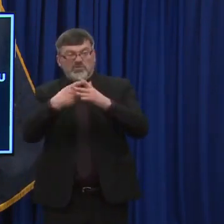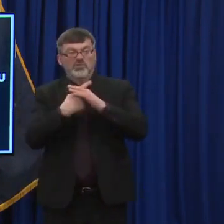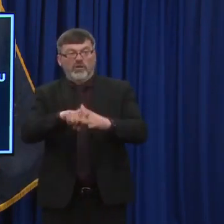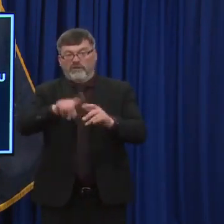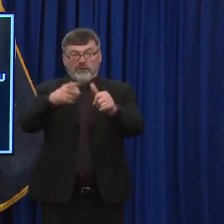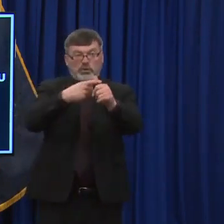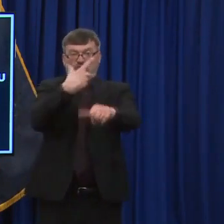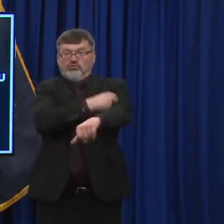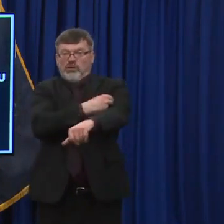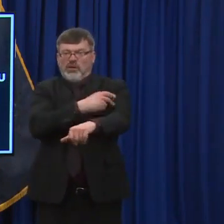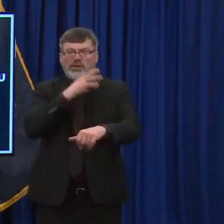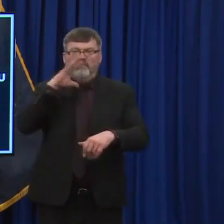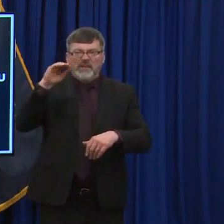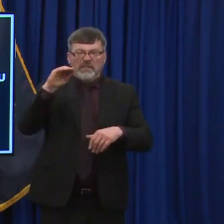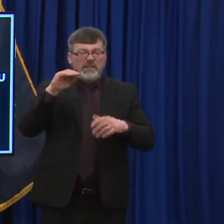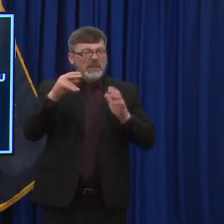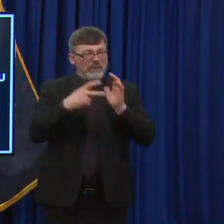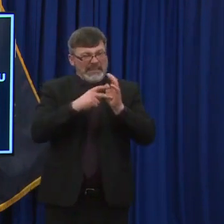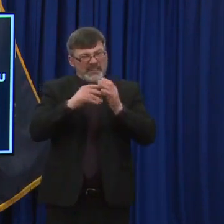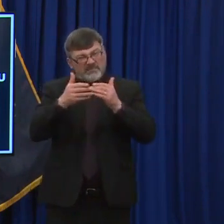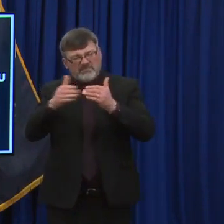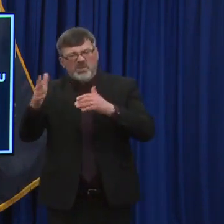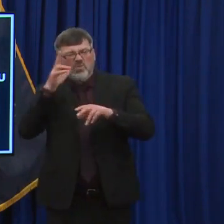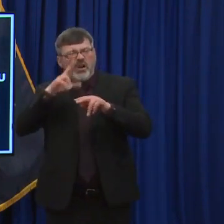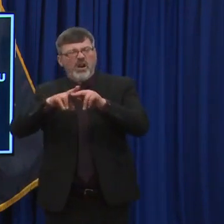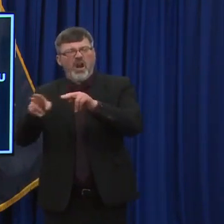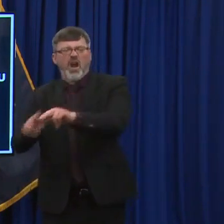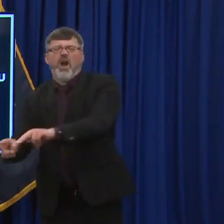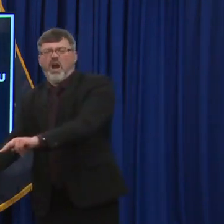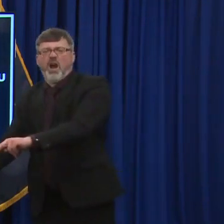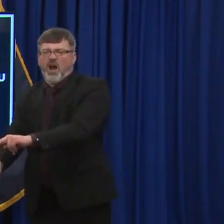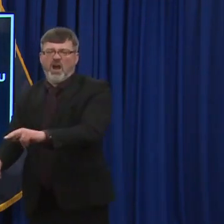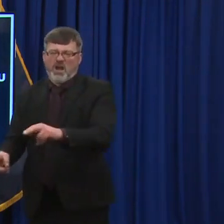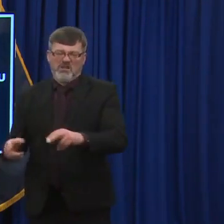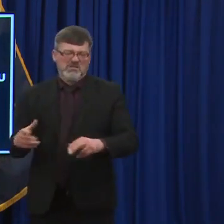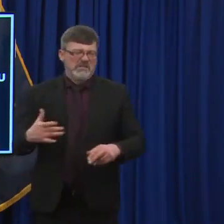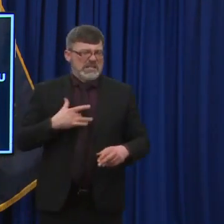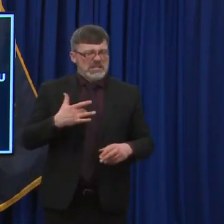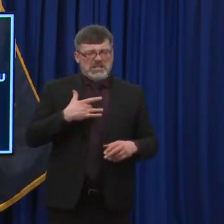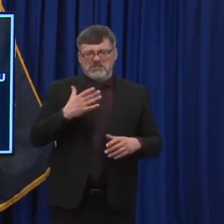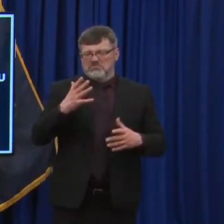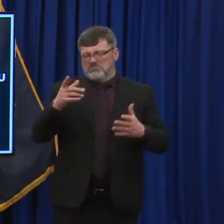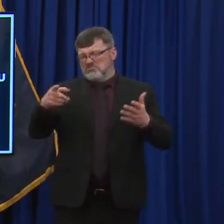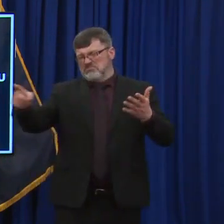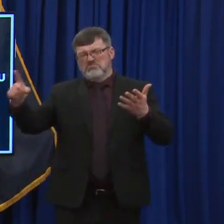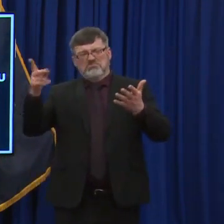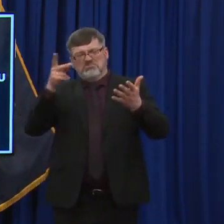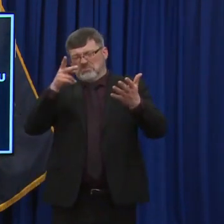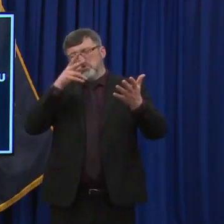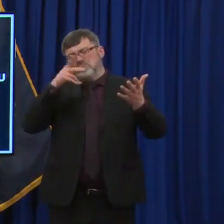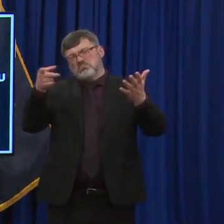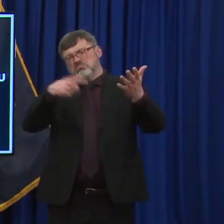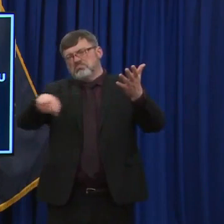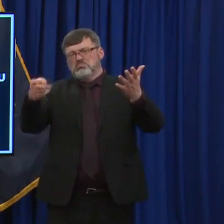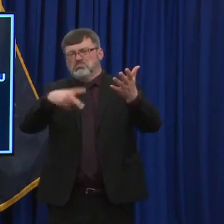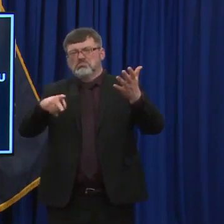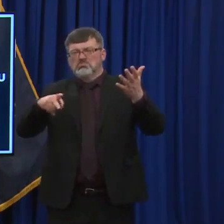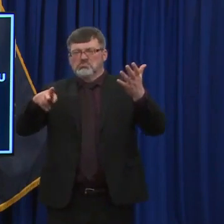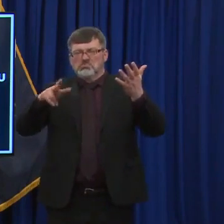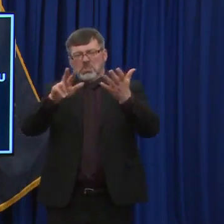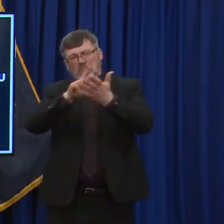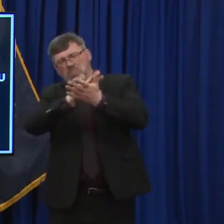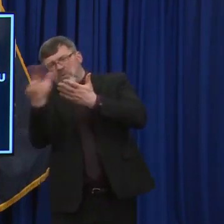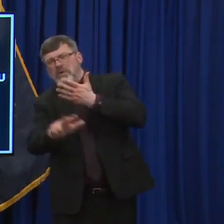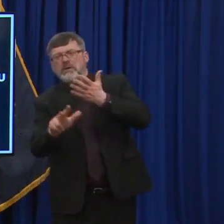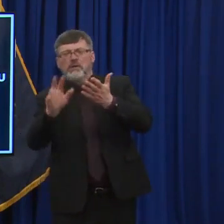drop in the hospitalizations long term. Um, and by long term, I mean, you know, a few weeks, a month away. So, um, you know, you're going to, nothing is, is always